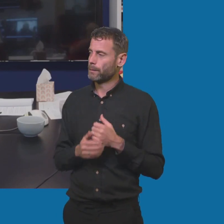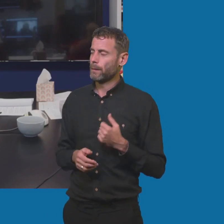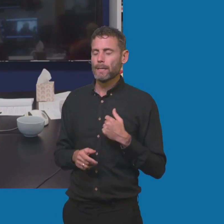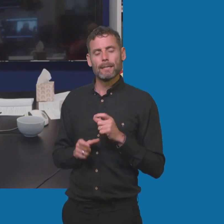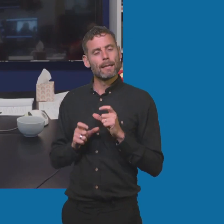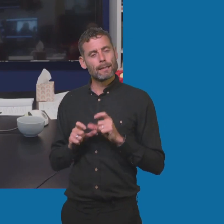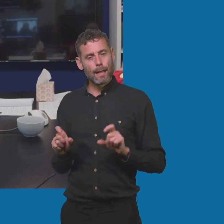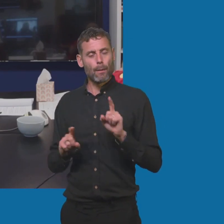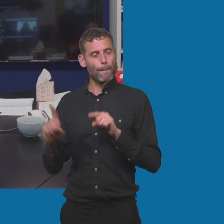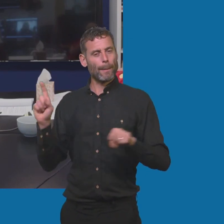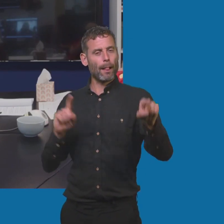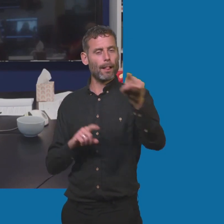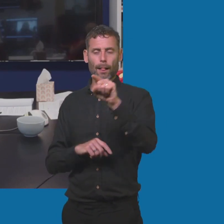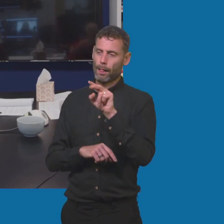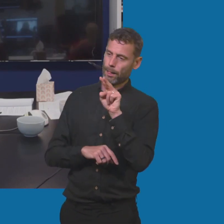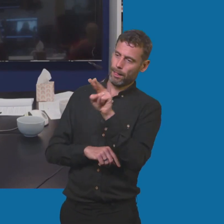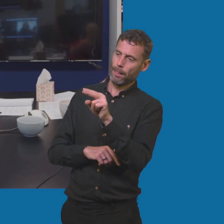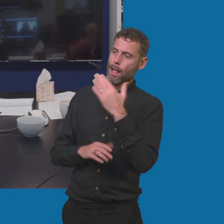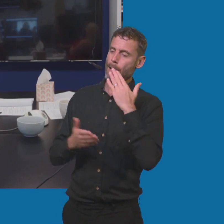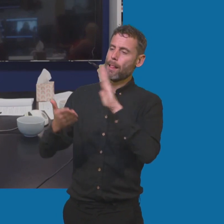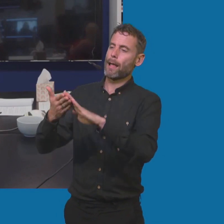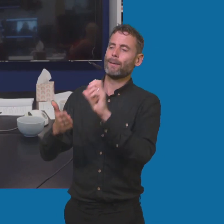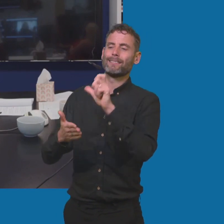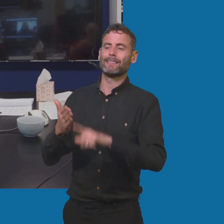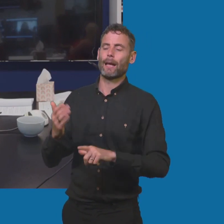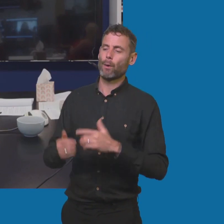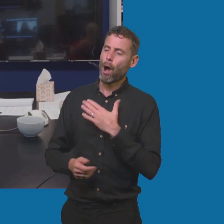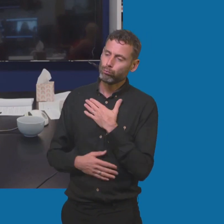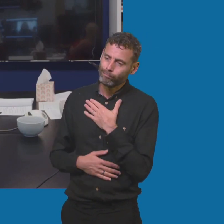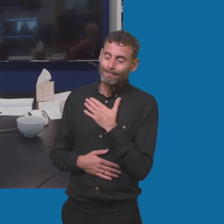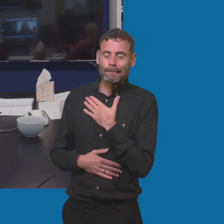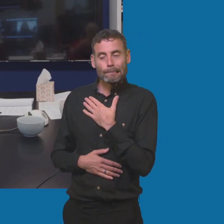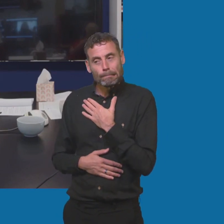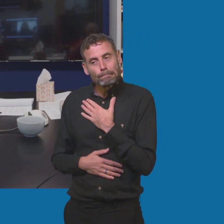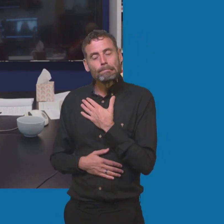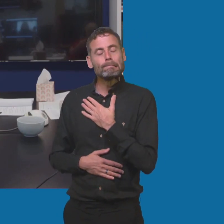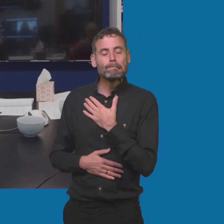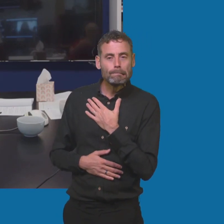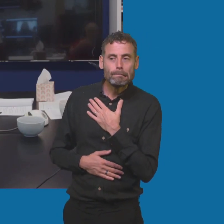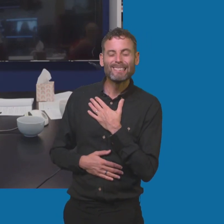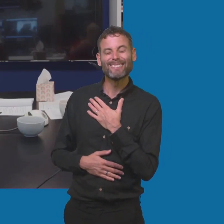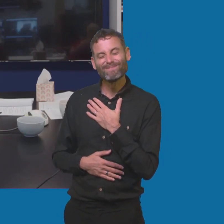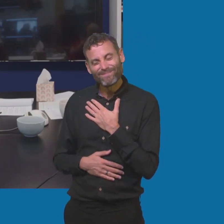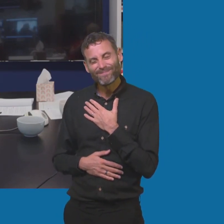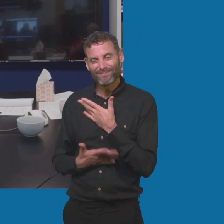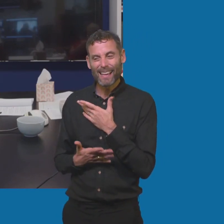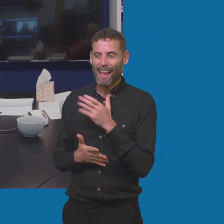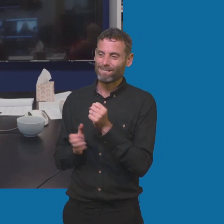people in the sense that, I pity them with these dating shows, you know, kind of thing.